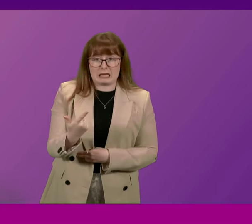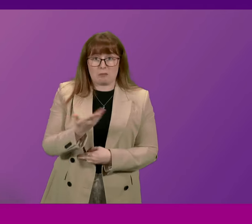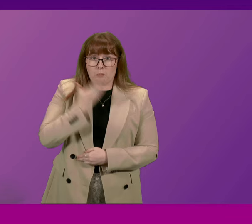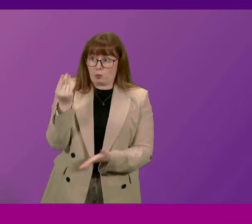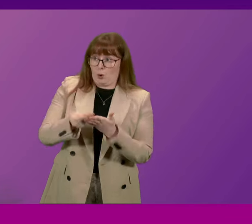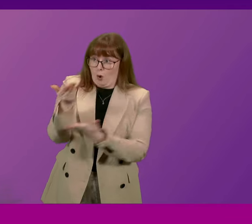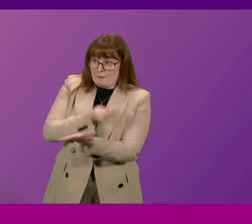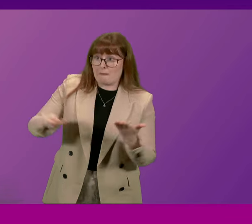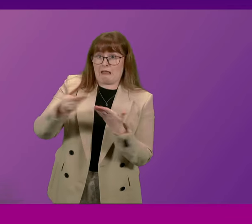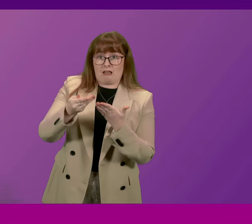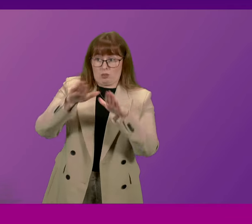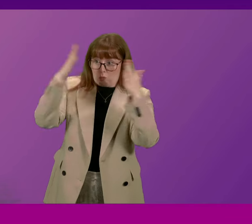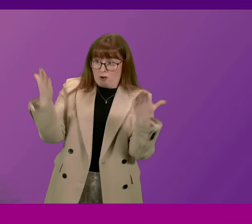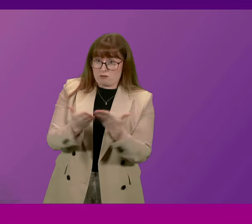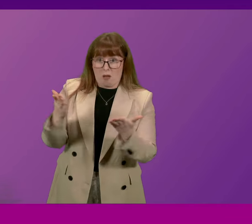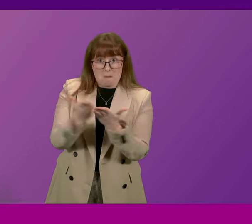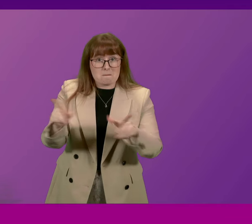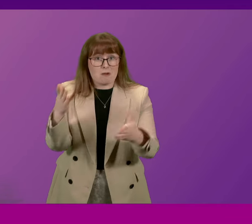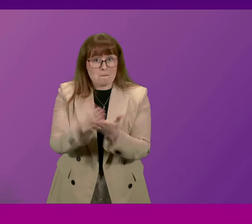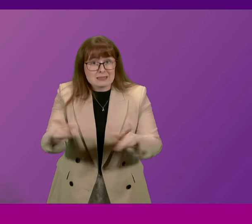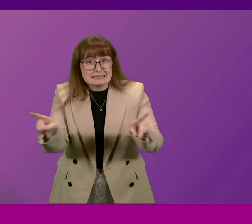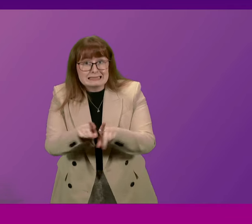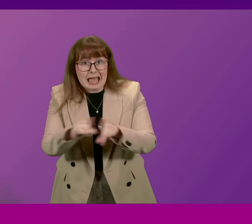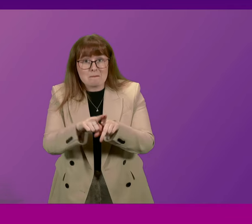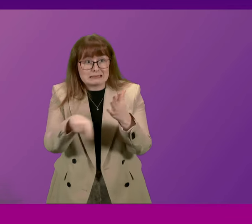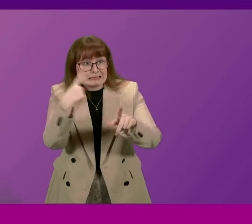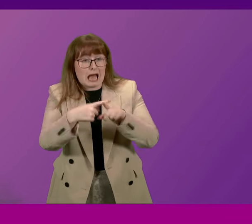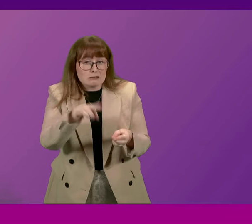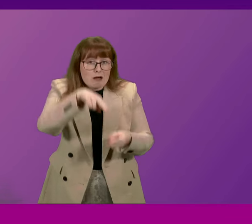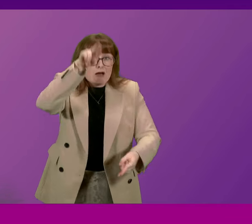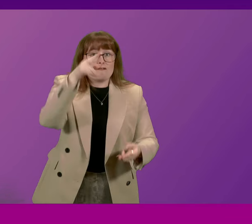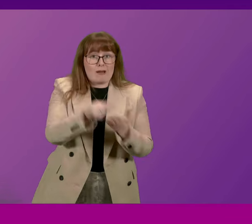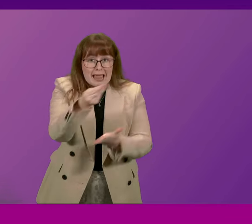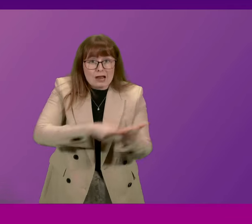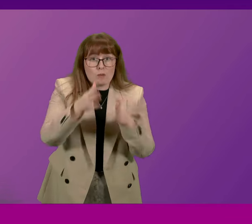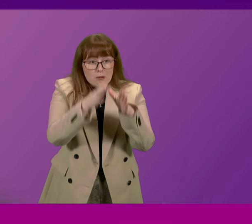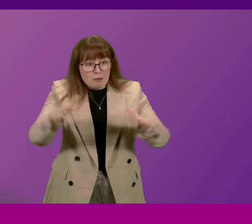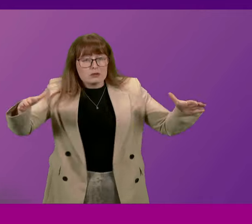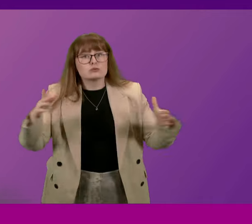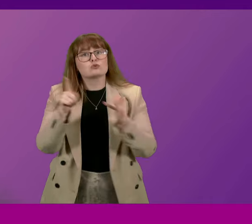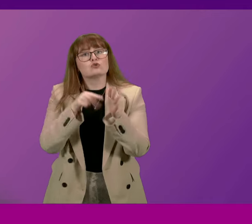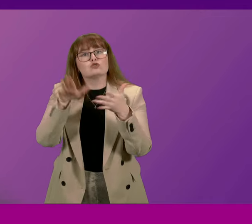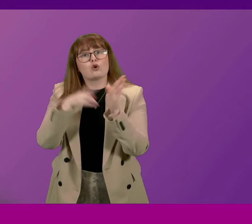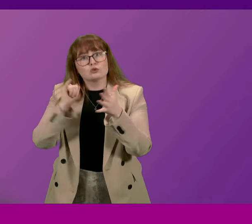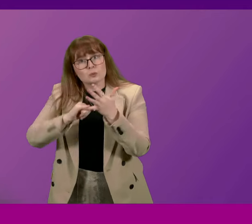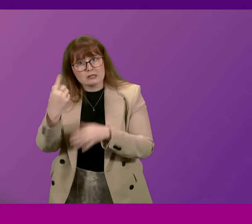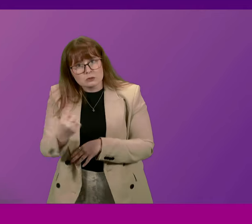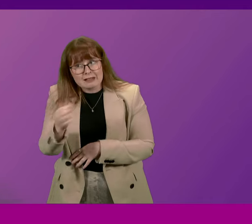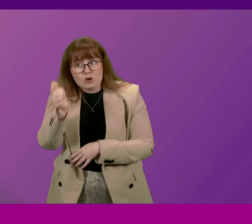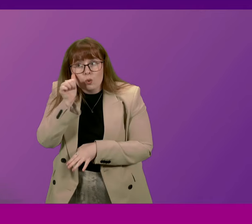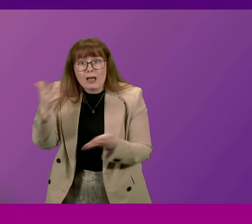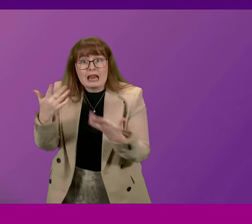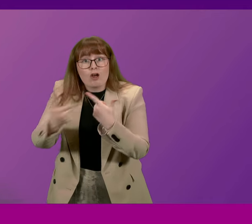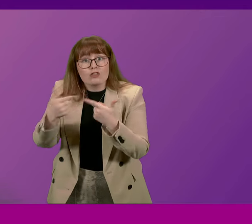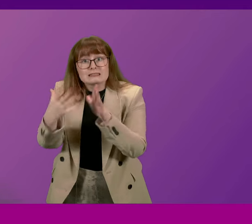in the world that has ever taxed its way to economic growth. So does John Swinney know of any